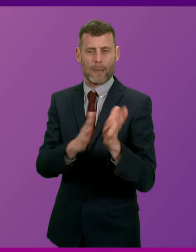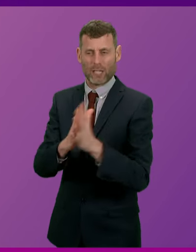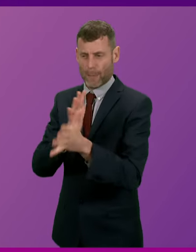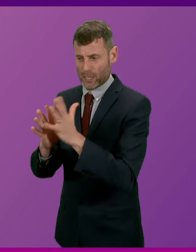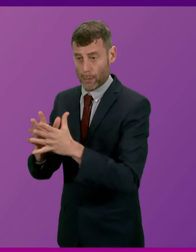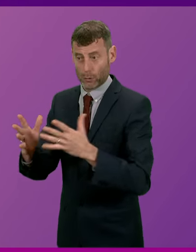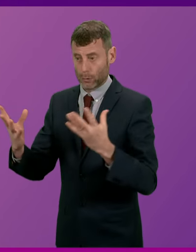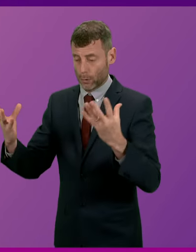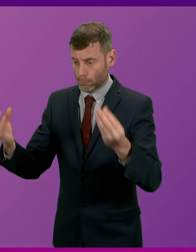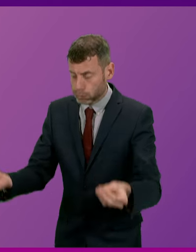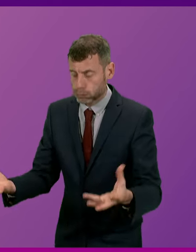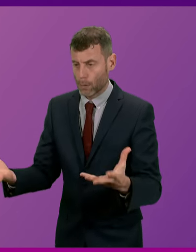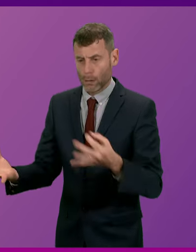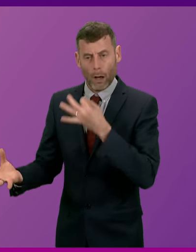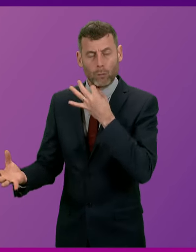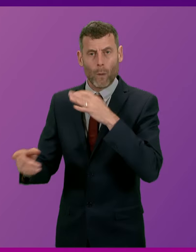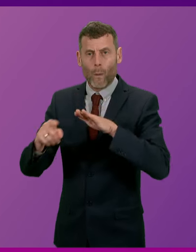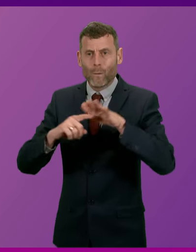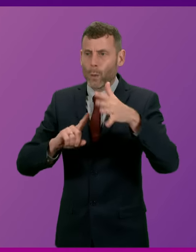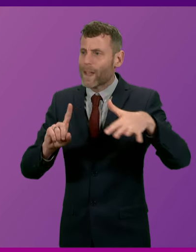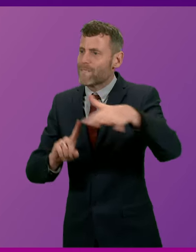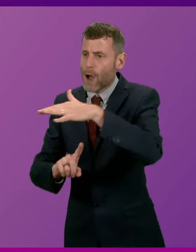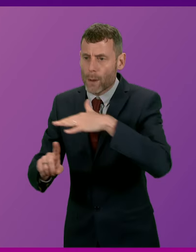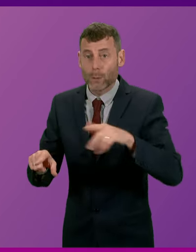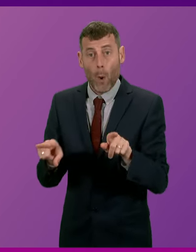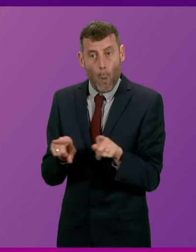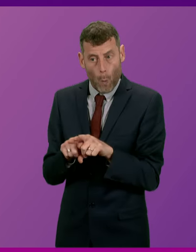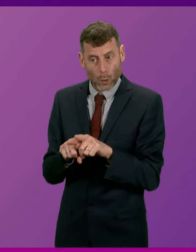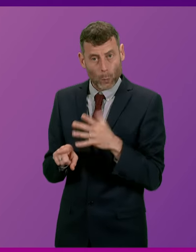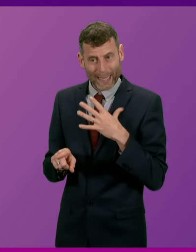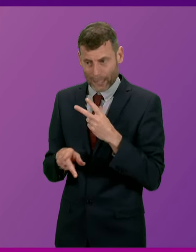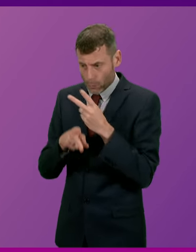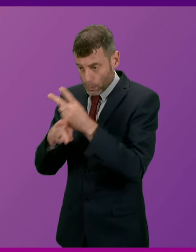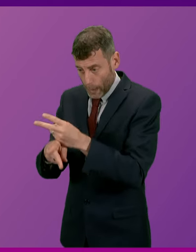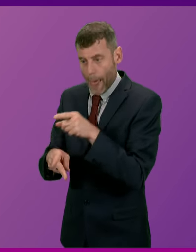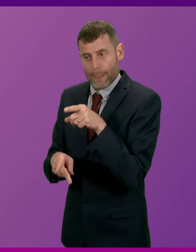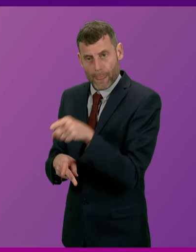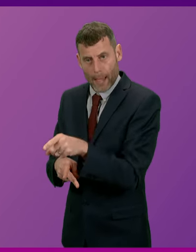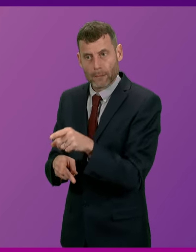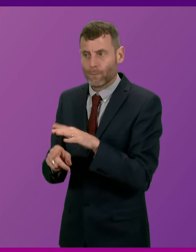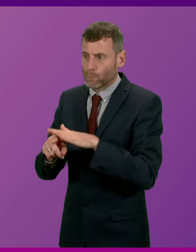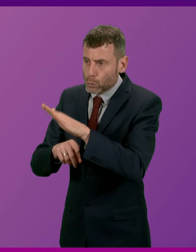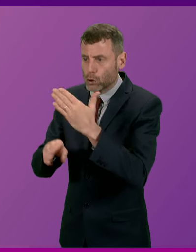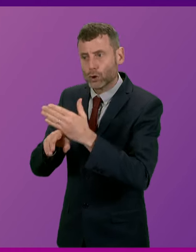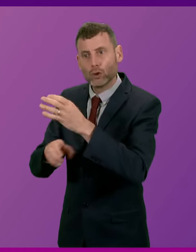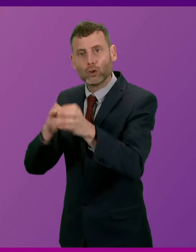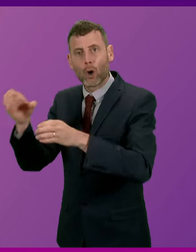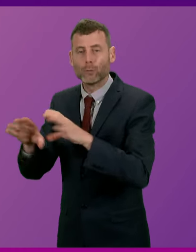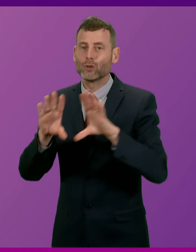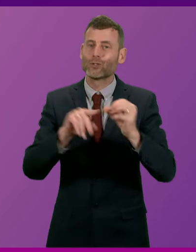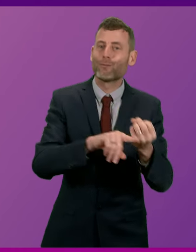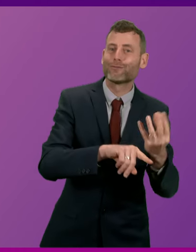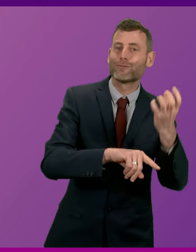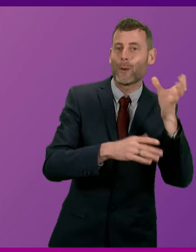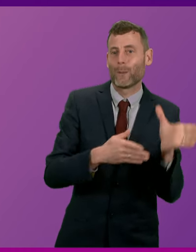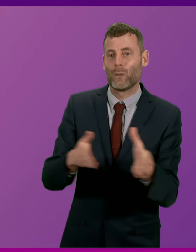nature and climate, to support a just transition for workers and communities, and to help our economy deliver for the people of Scotland.